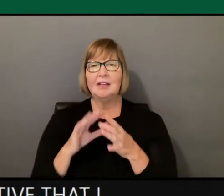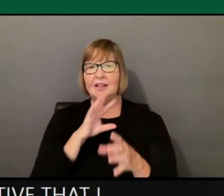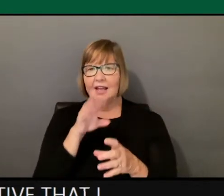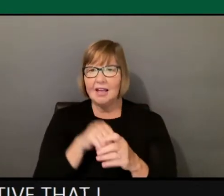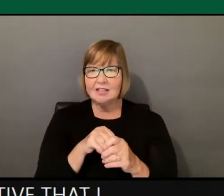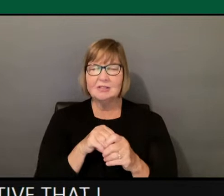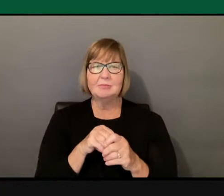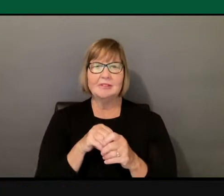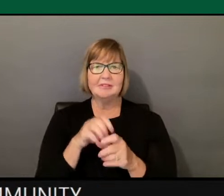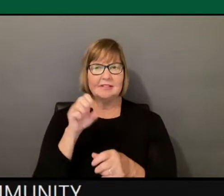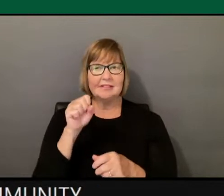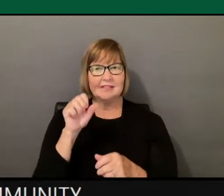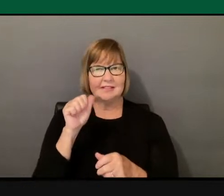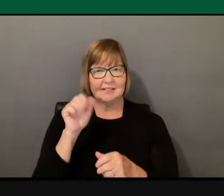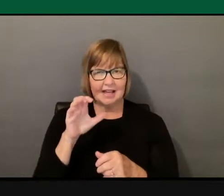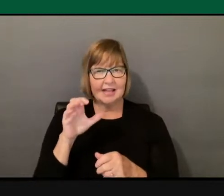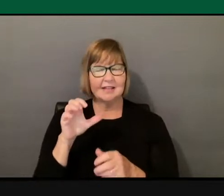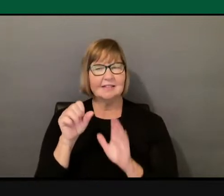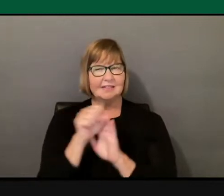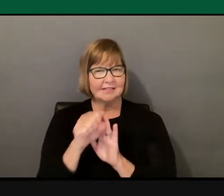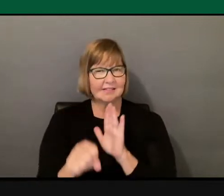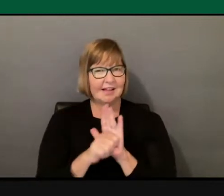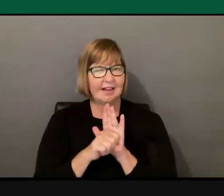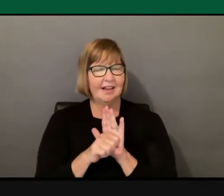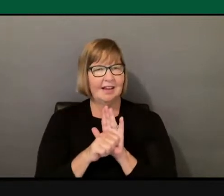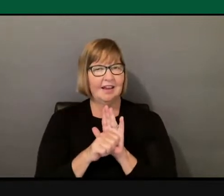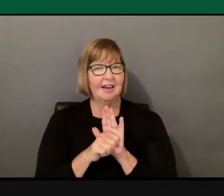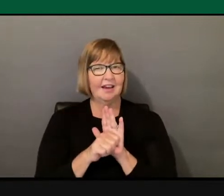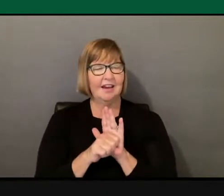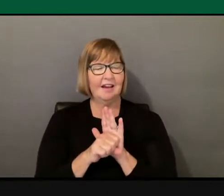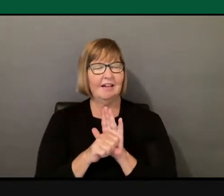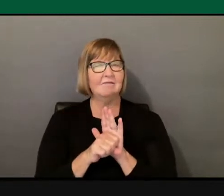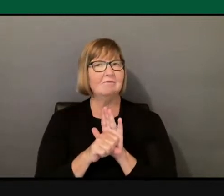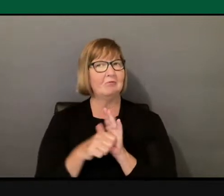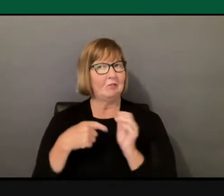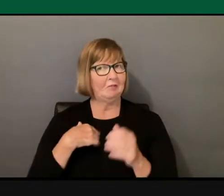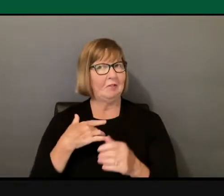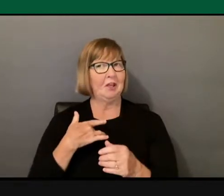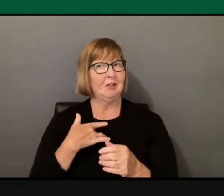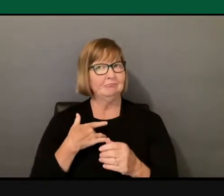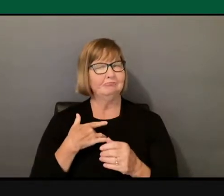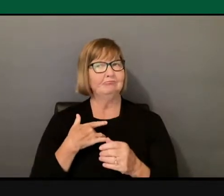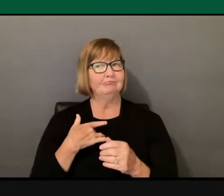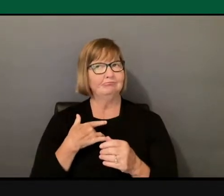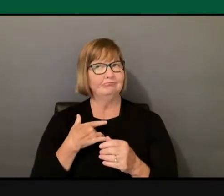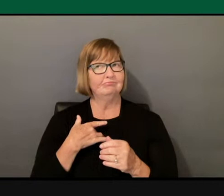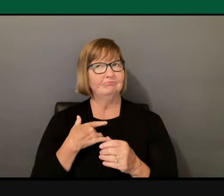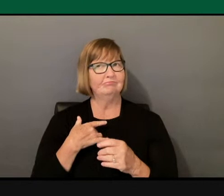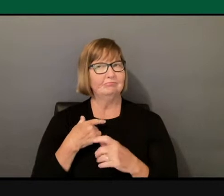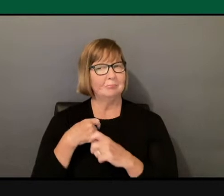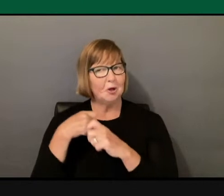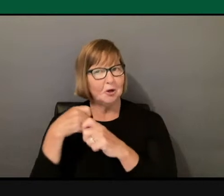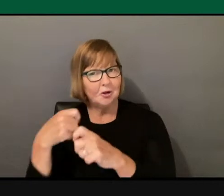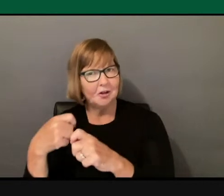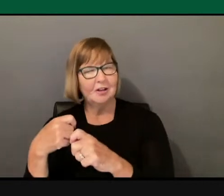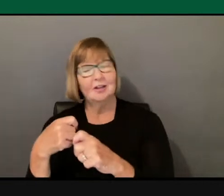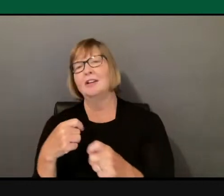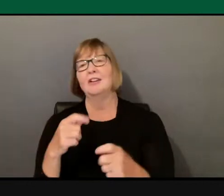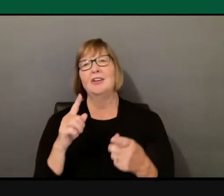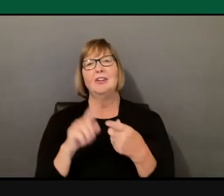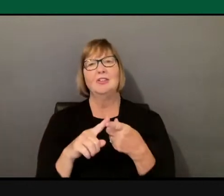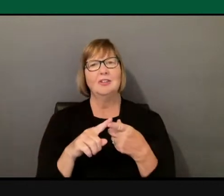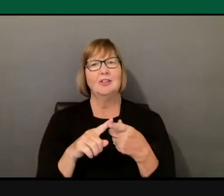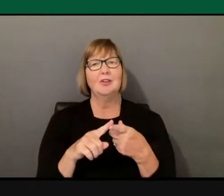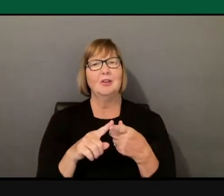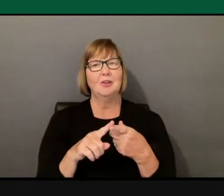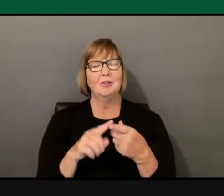And so part of that has sort of propelled me to bring back a course that had not been taught in